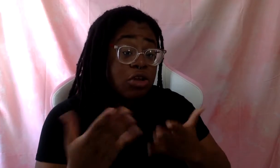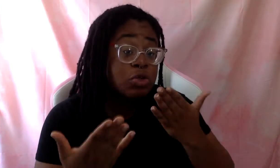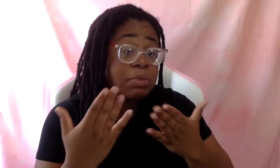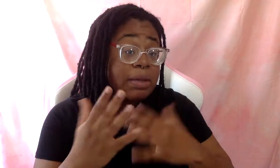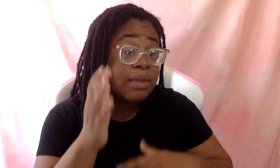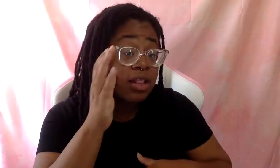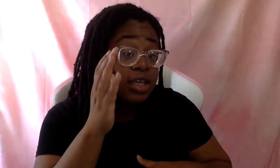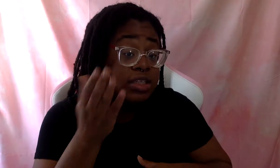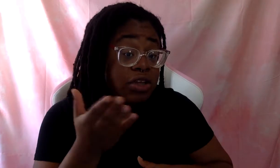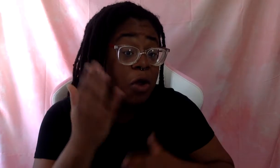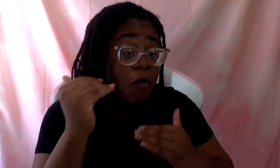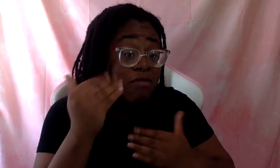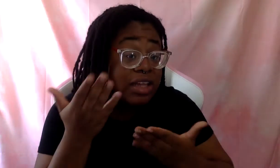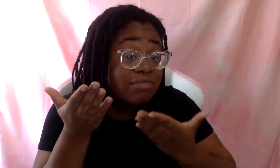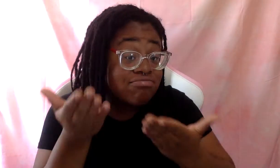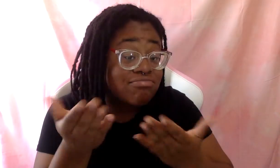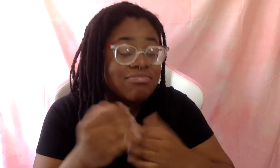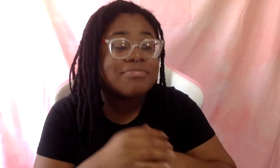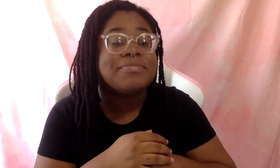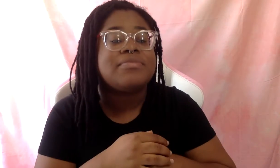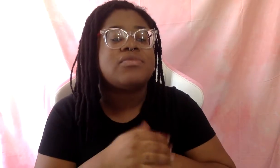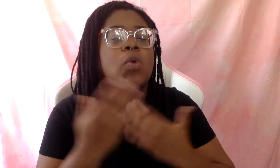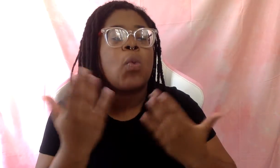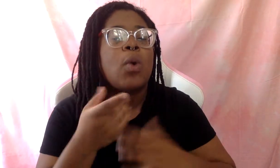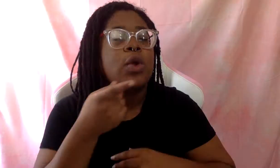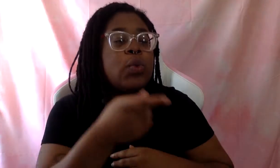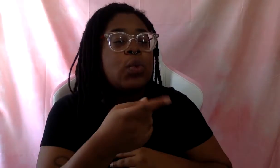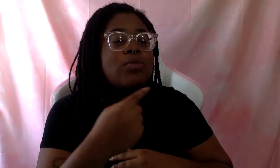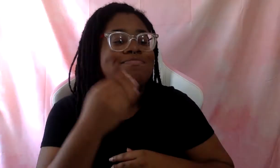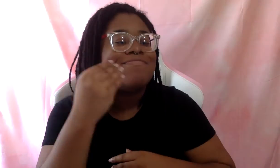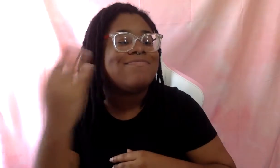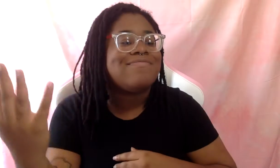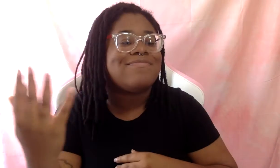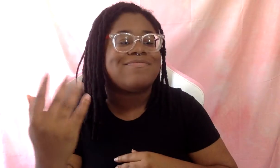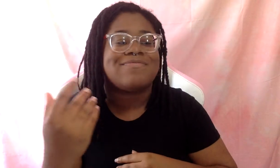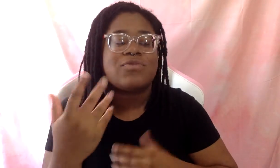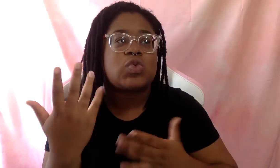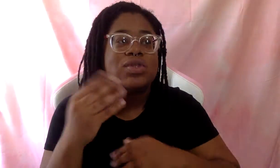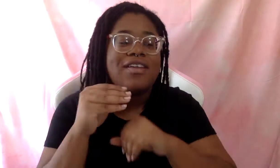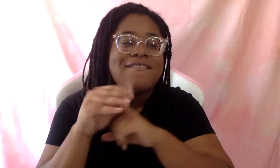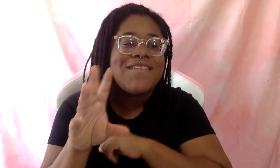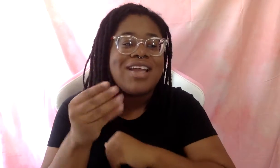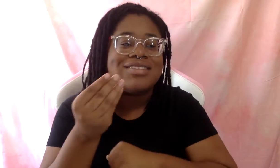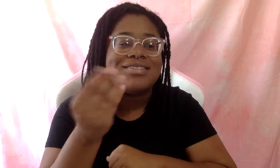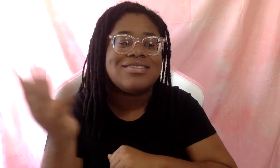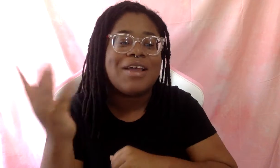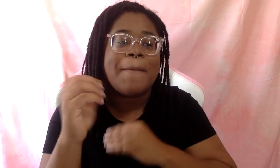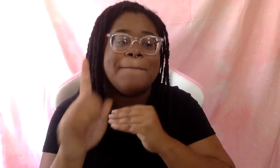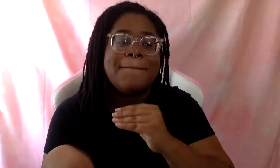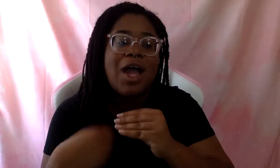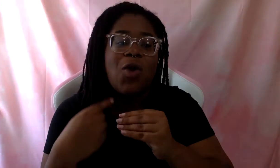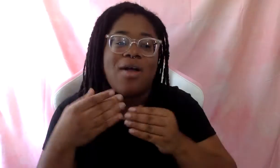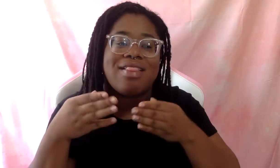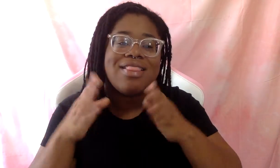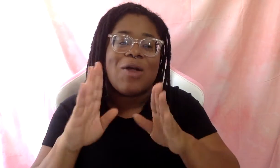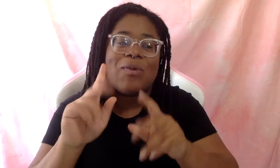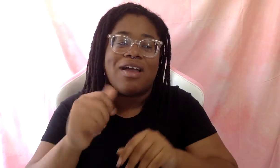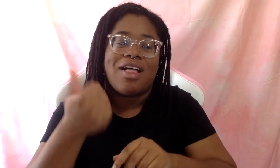this, hopefully they are, um, what would you say to them or what some advice you would give to them about allowing other people to